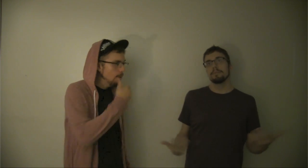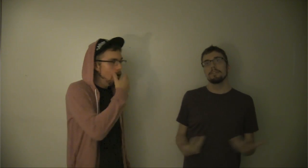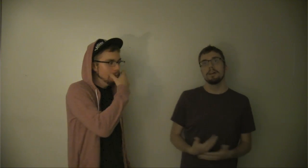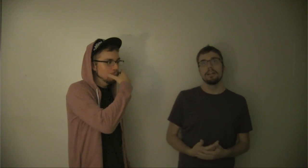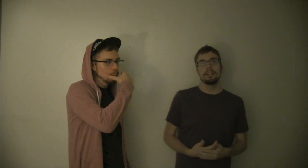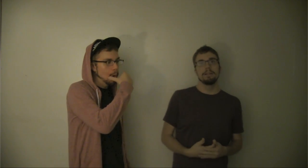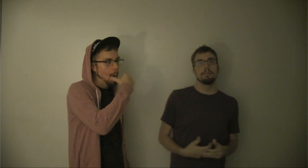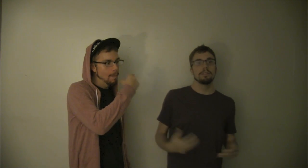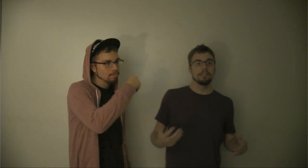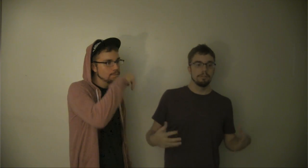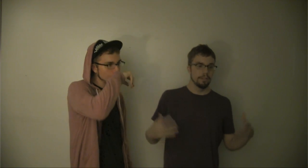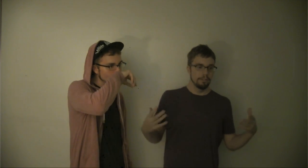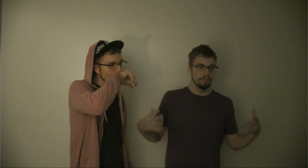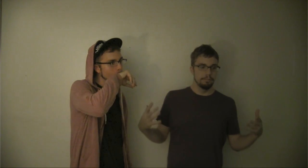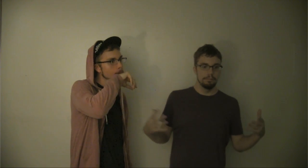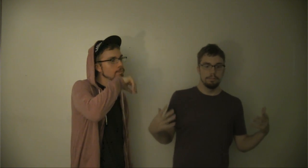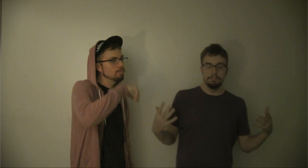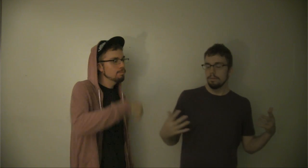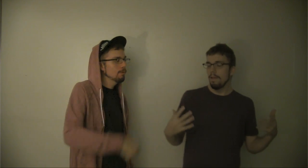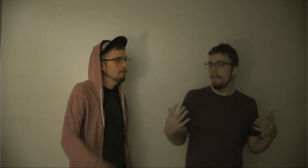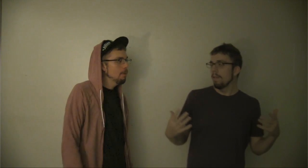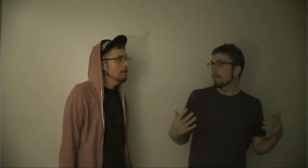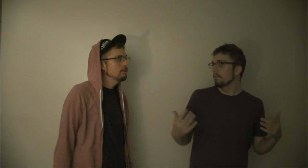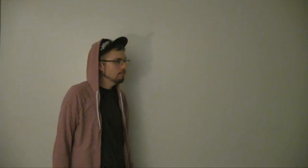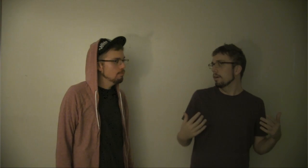comes to mind and we're just going to do a,